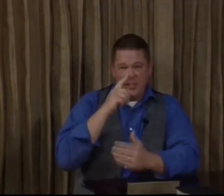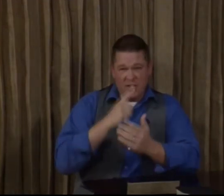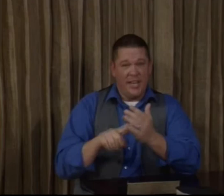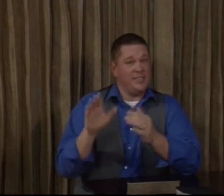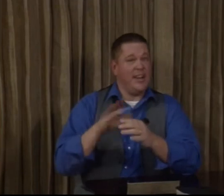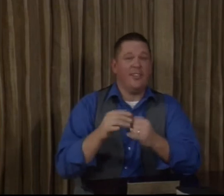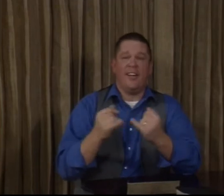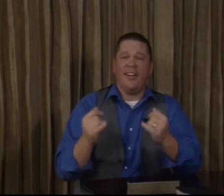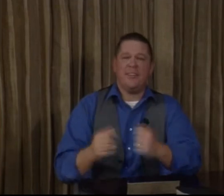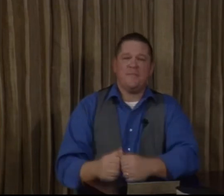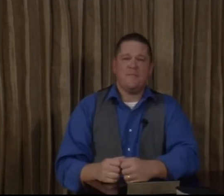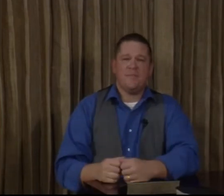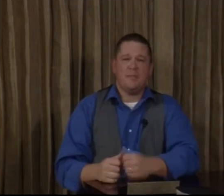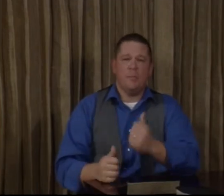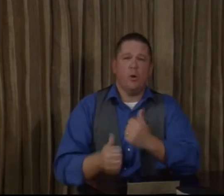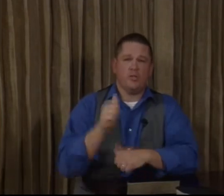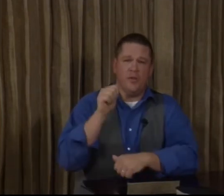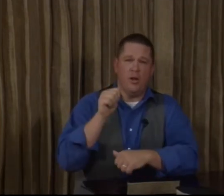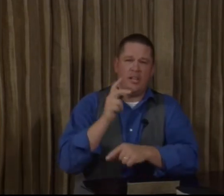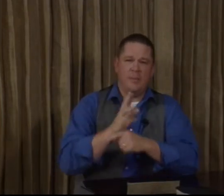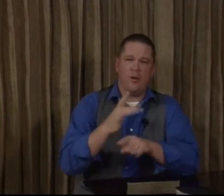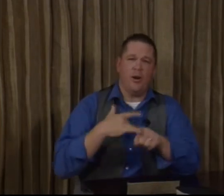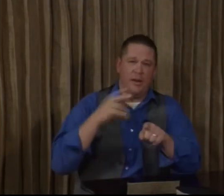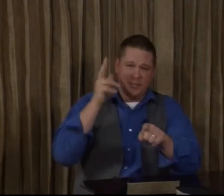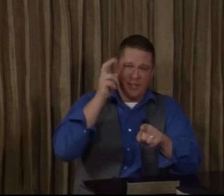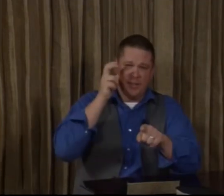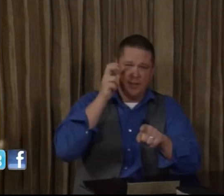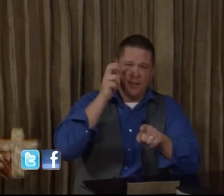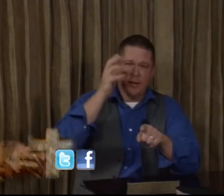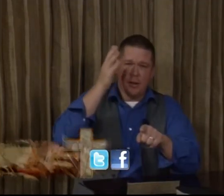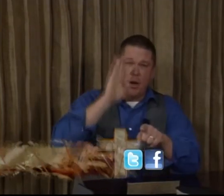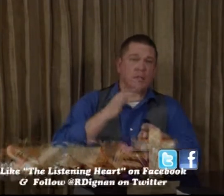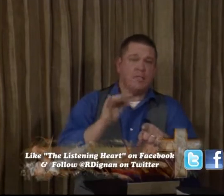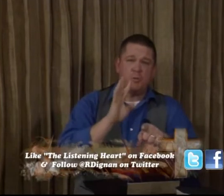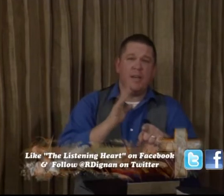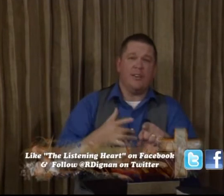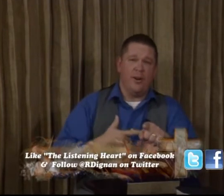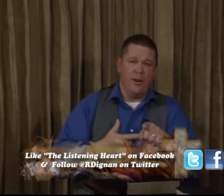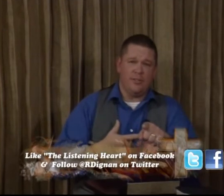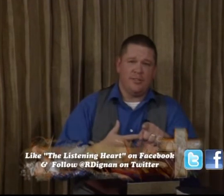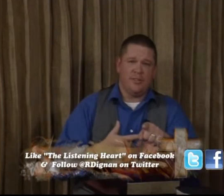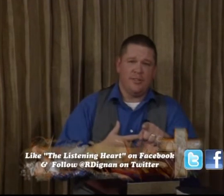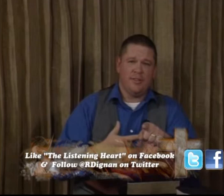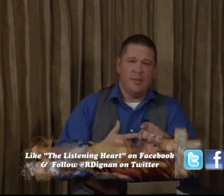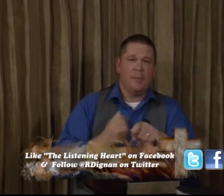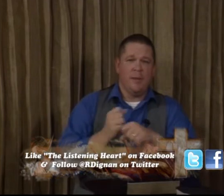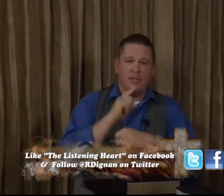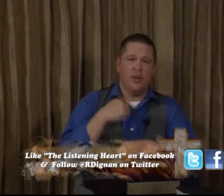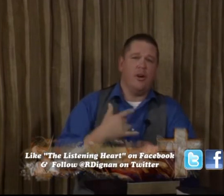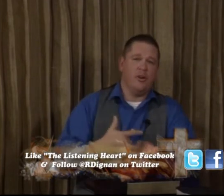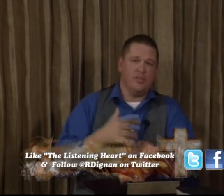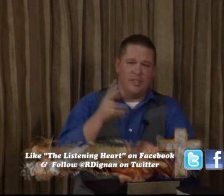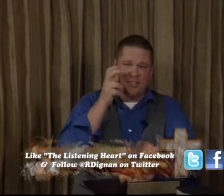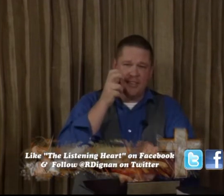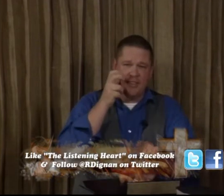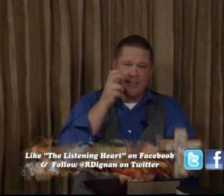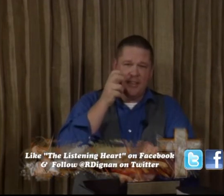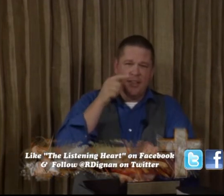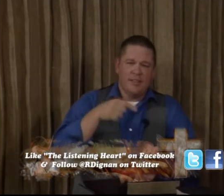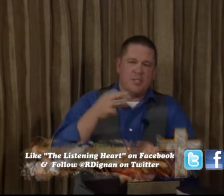Check us out online. But most of all, keep your heart listening. God's still speaking to hearts. Make sure our hearts are listening. This